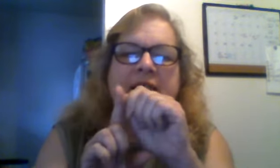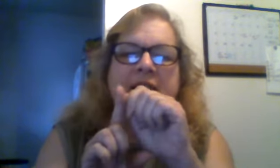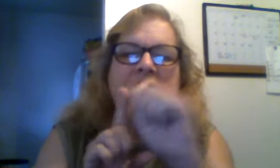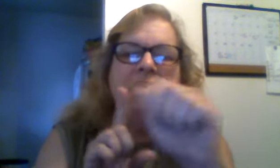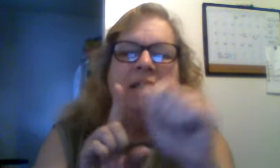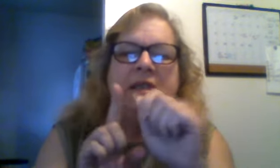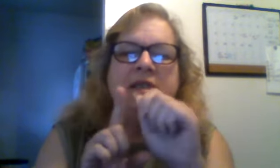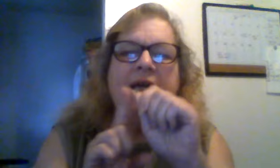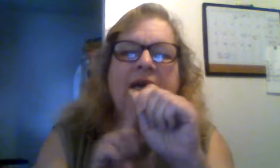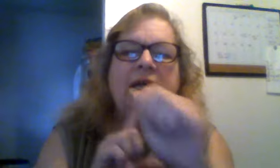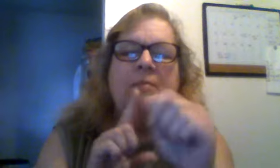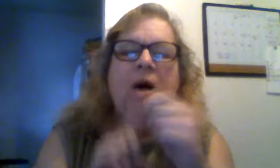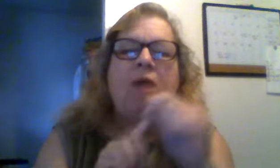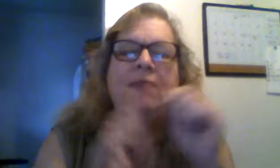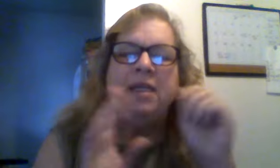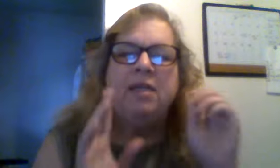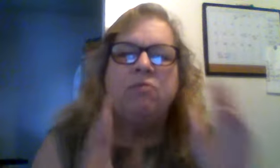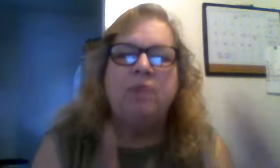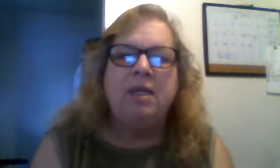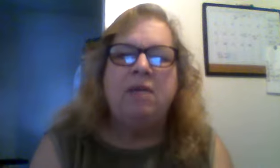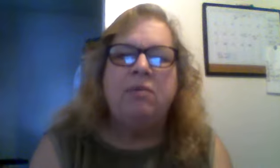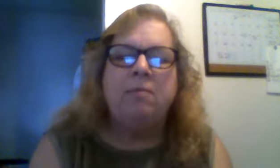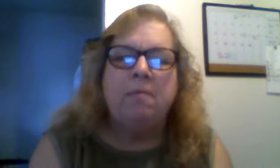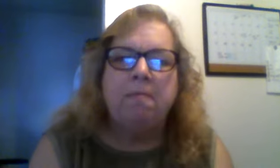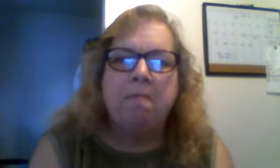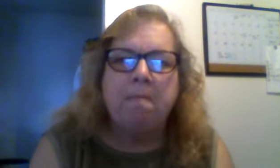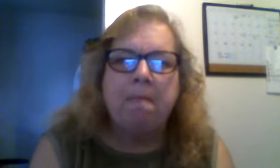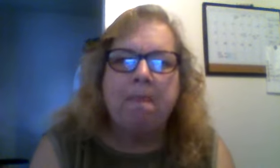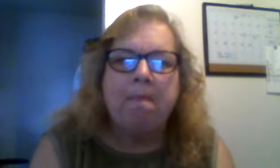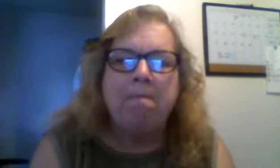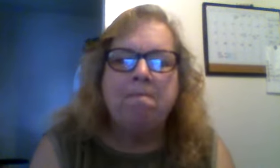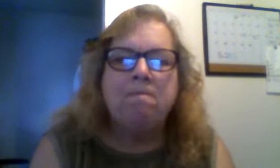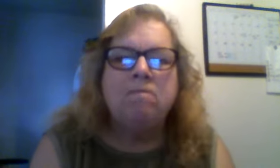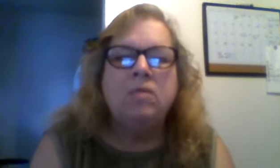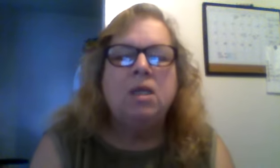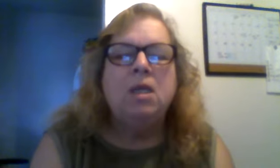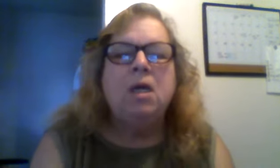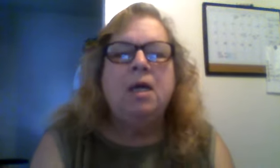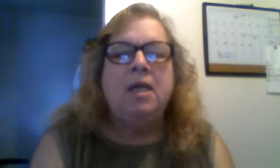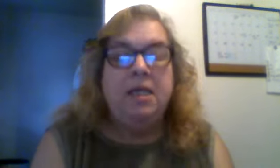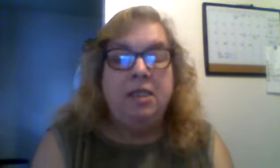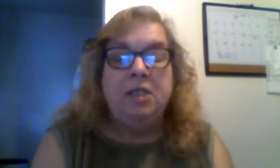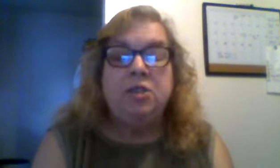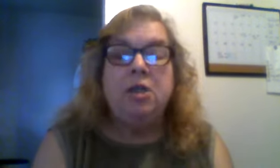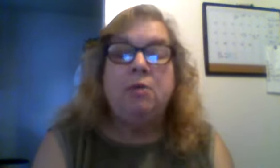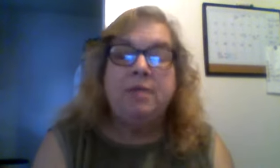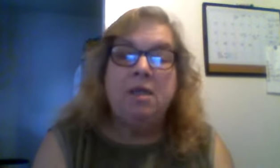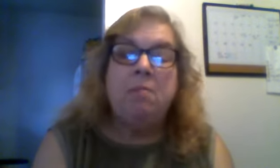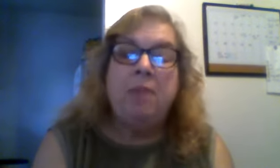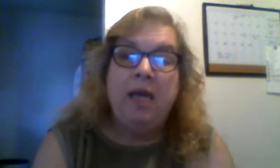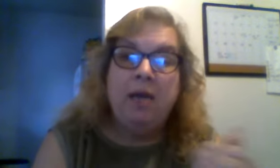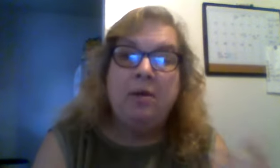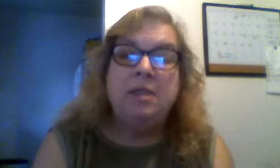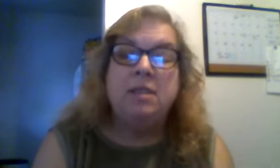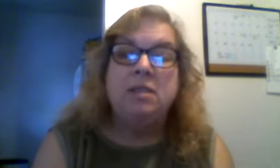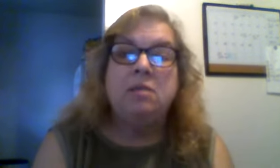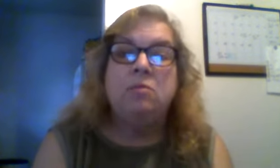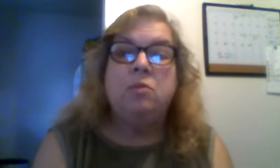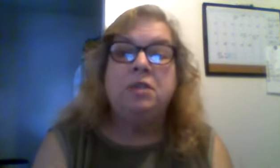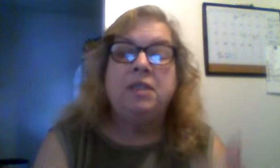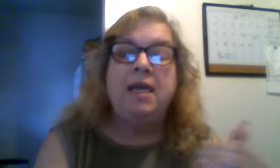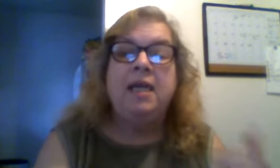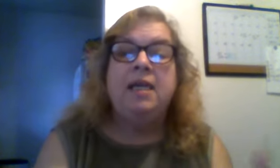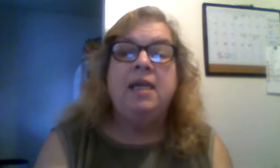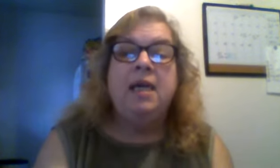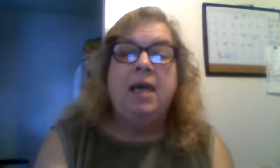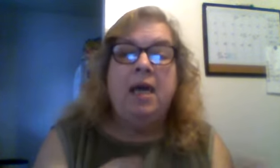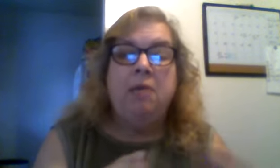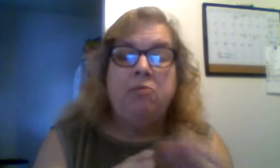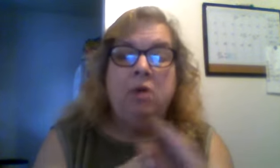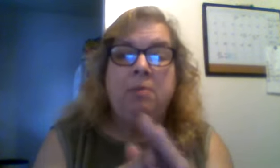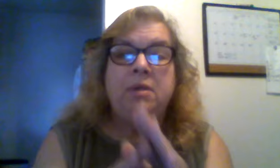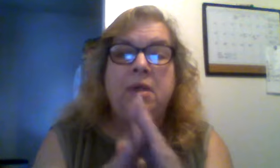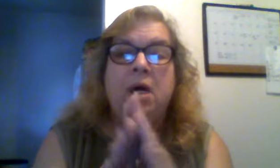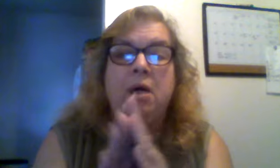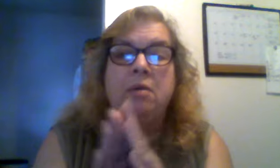take them off and get rid of them it did show some parents was taking and rubbing uh